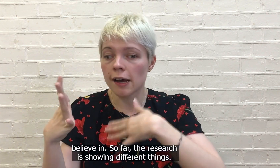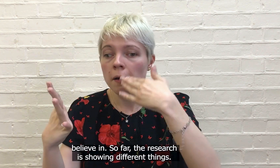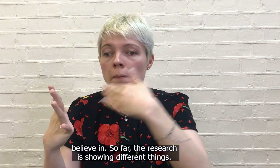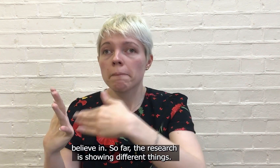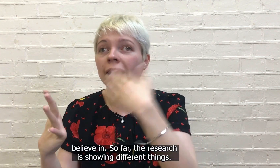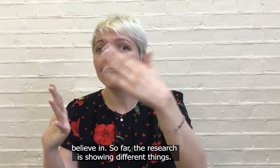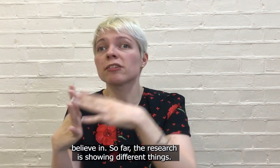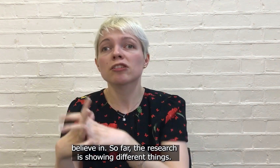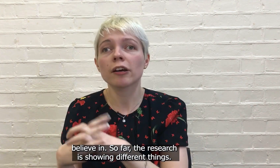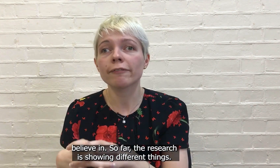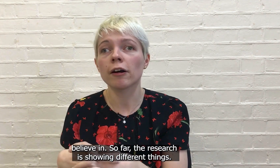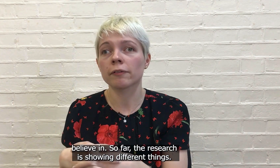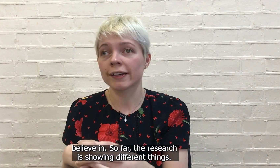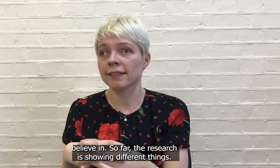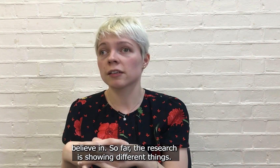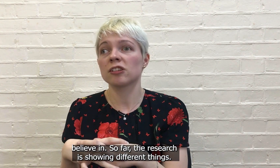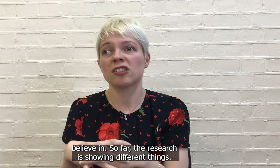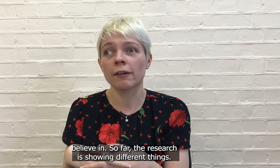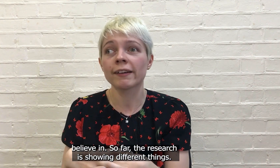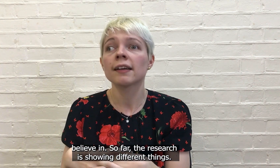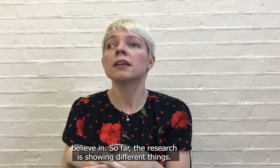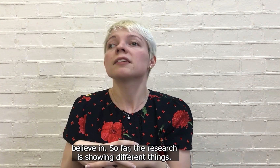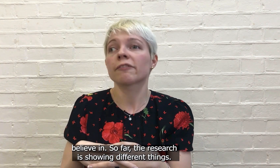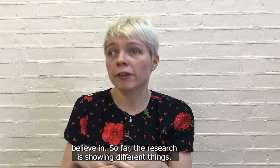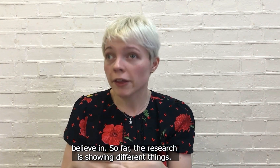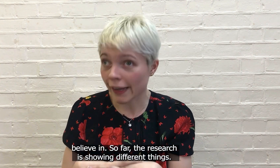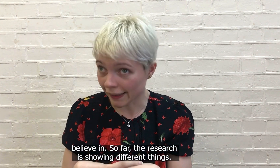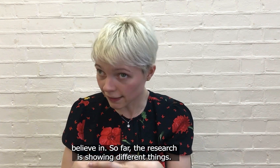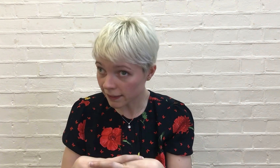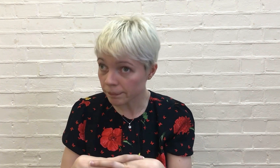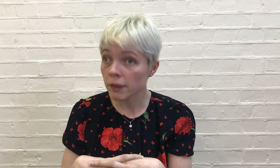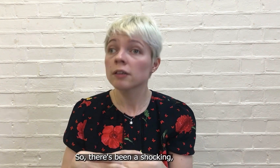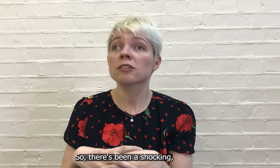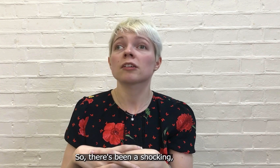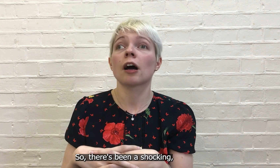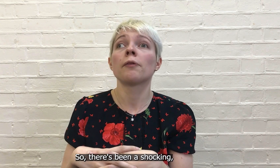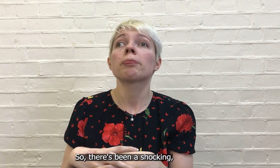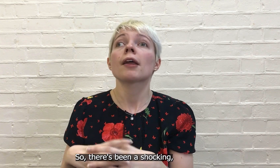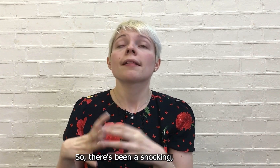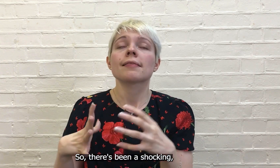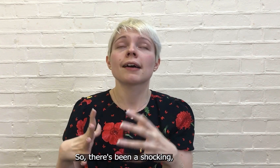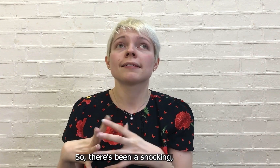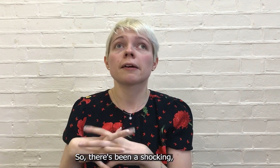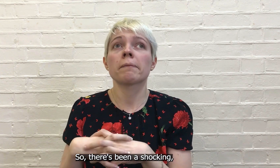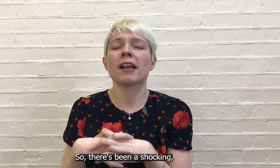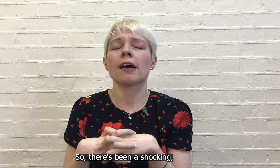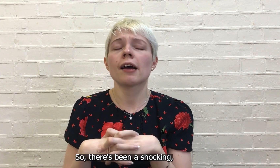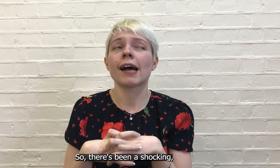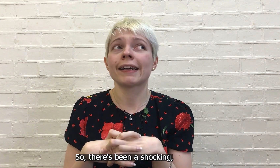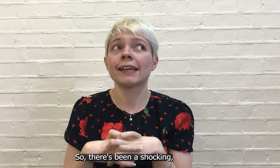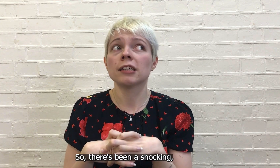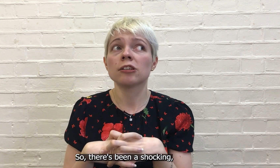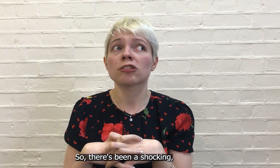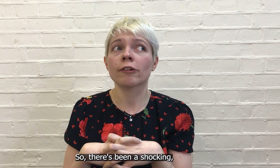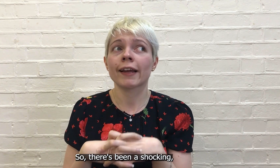and so far the research is showing different things so there's been a shocking